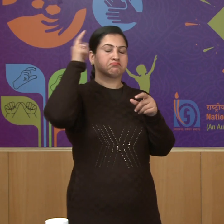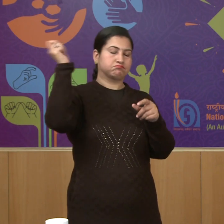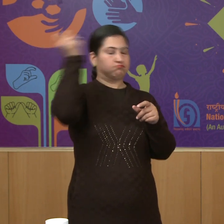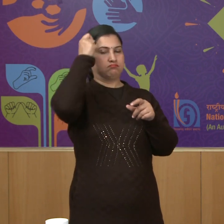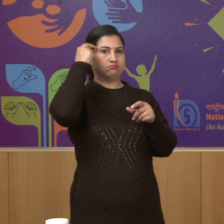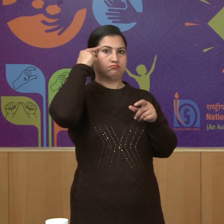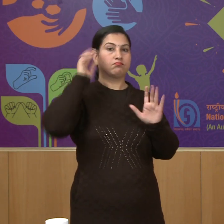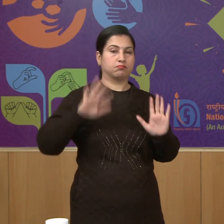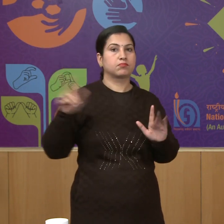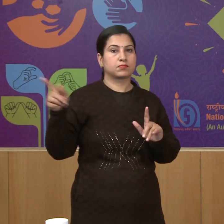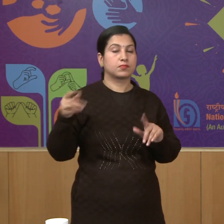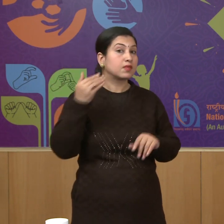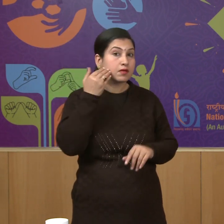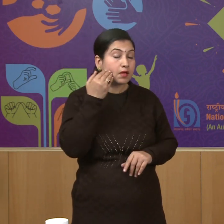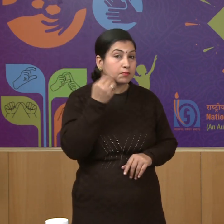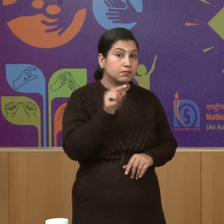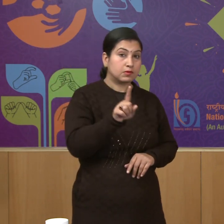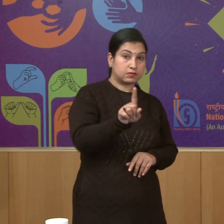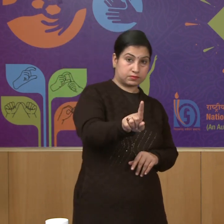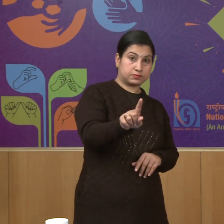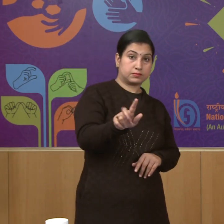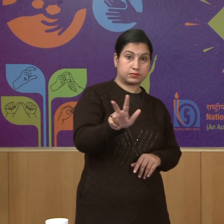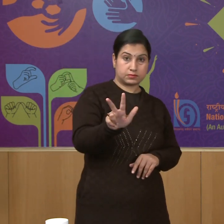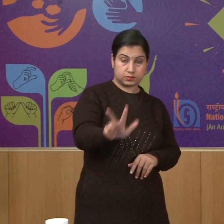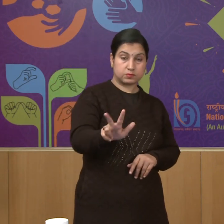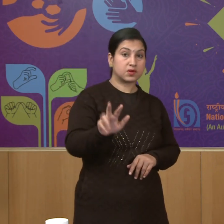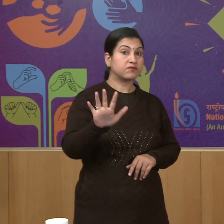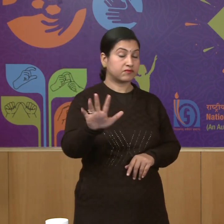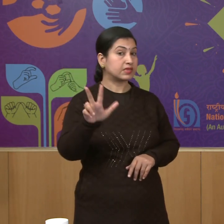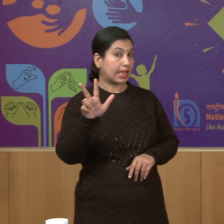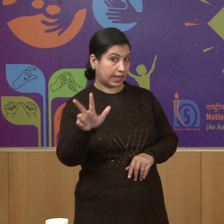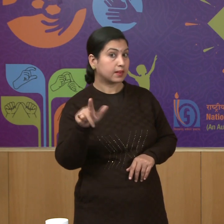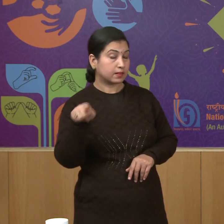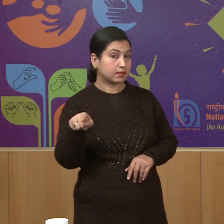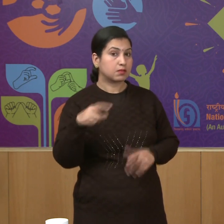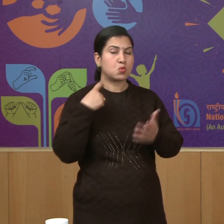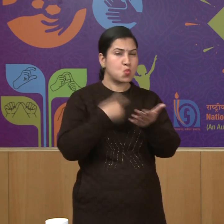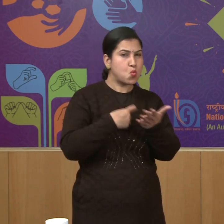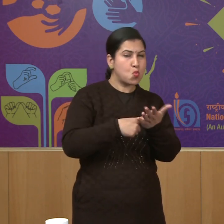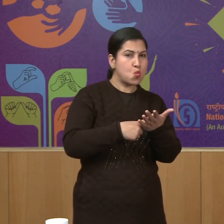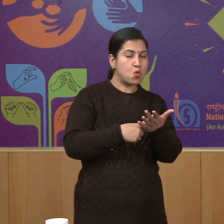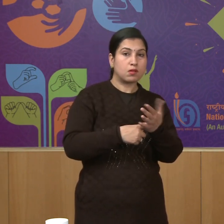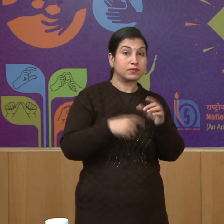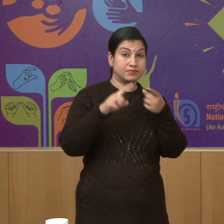in the year 1858 in the rule of EIC